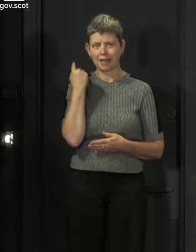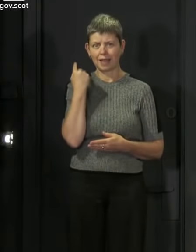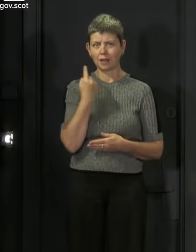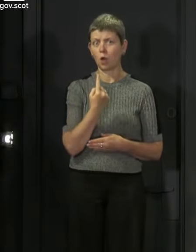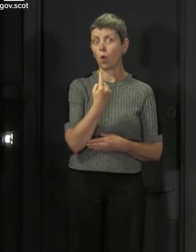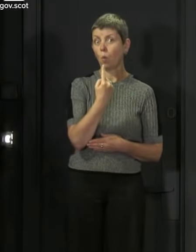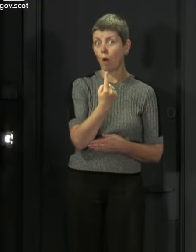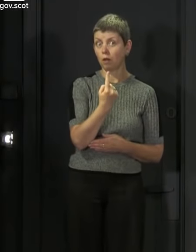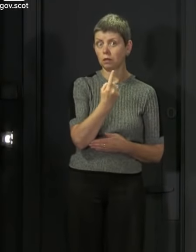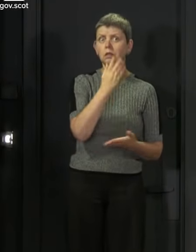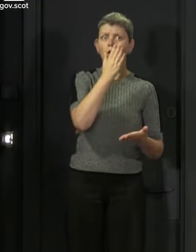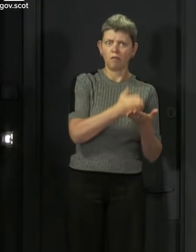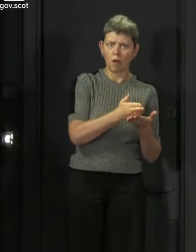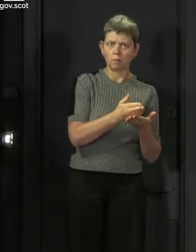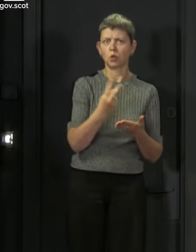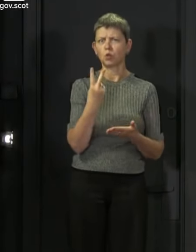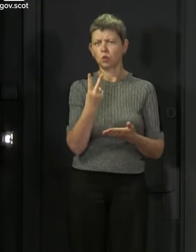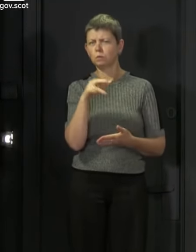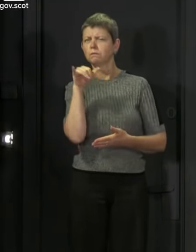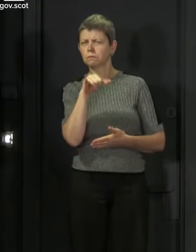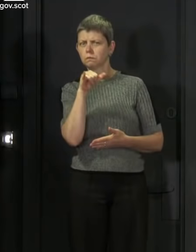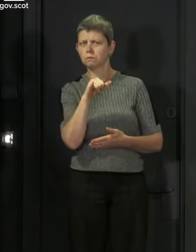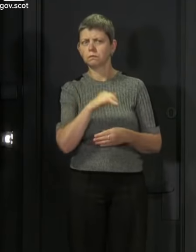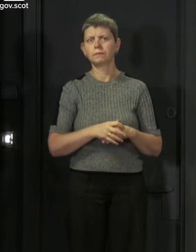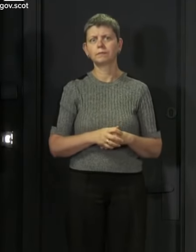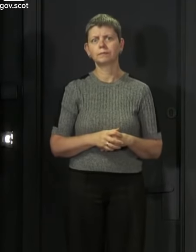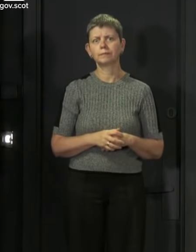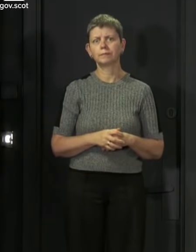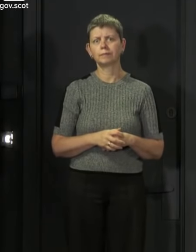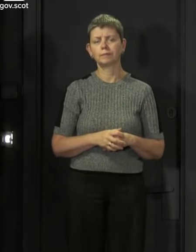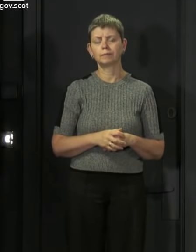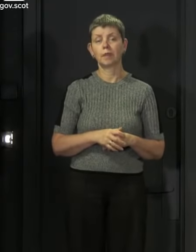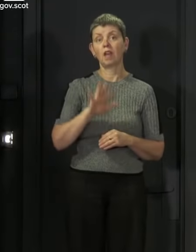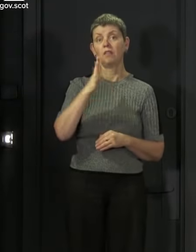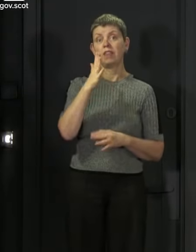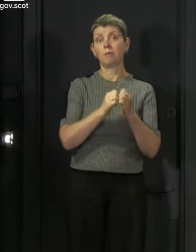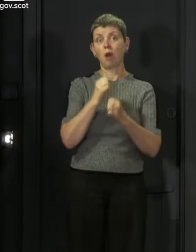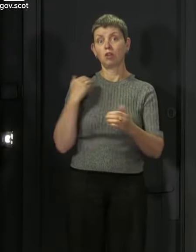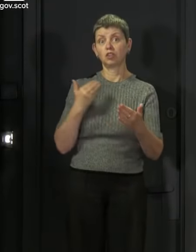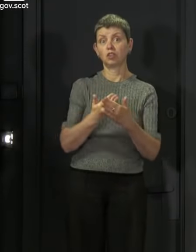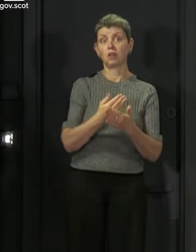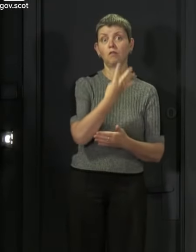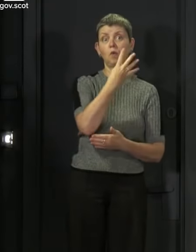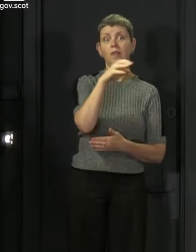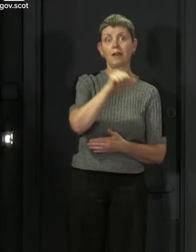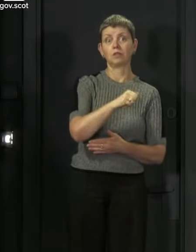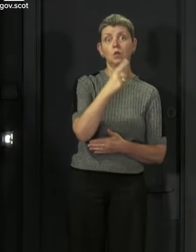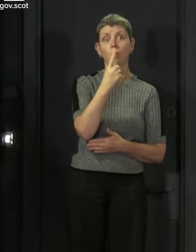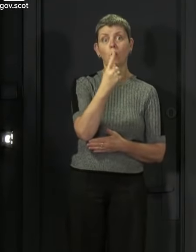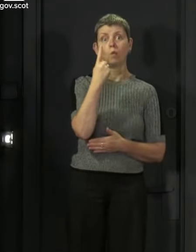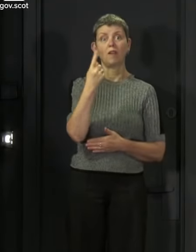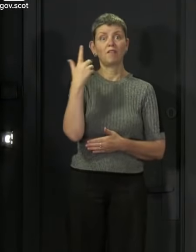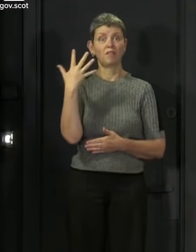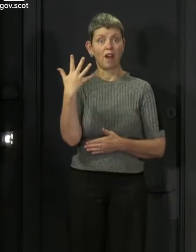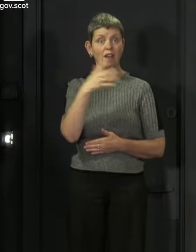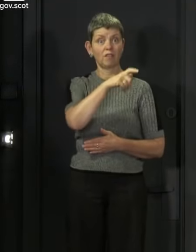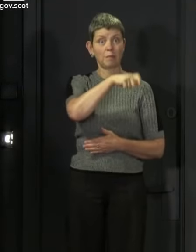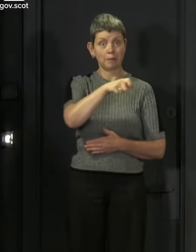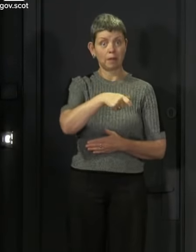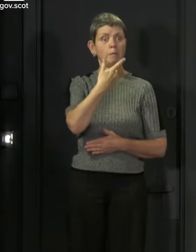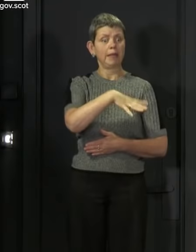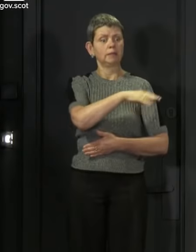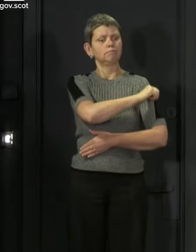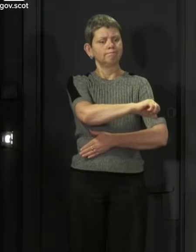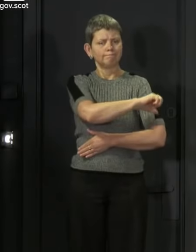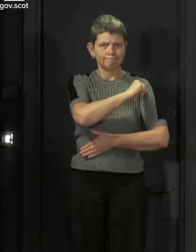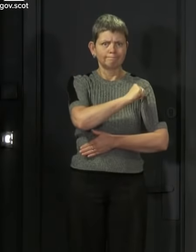those is confirmed. And the other two suspected. And since 5th March, a total of 4,115 patients who had tested